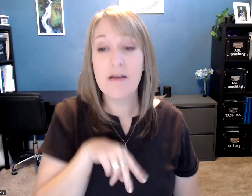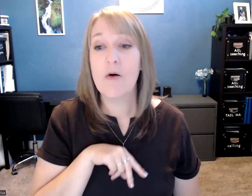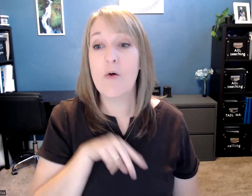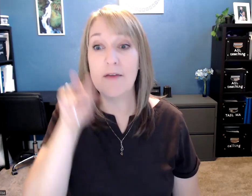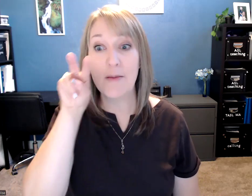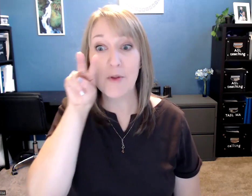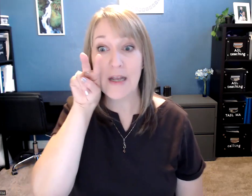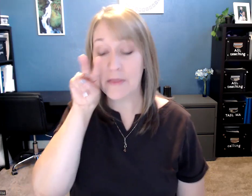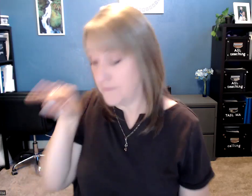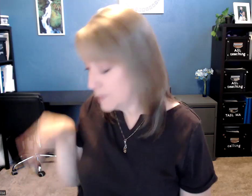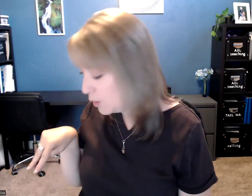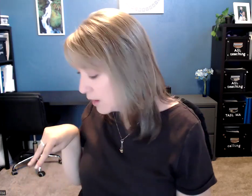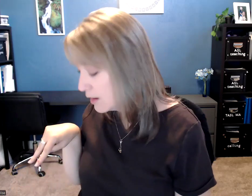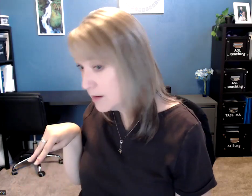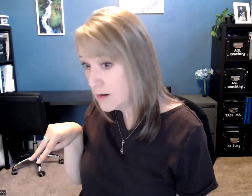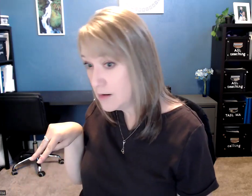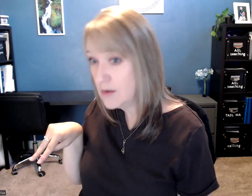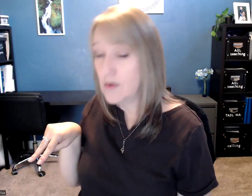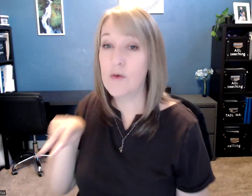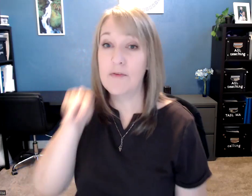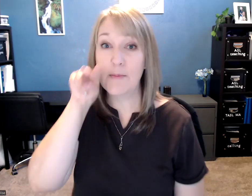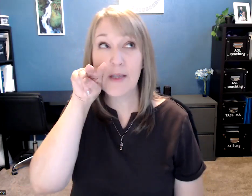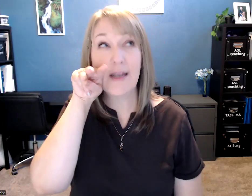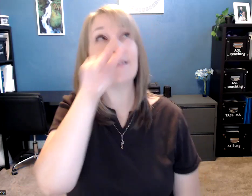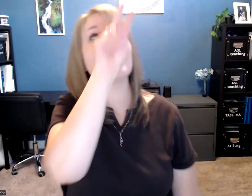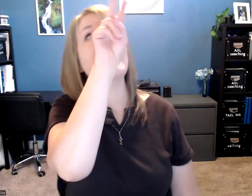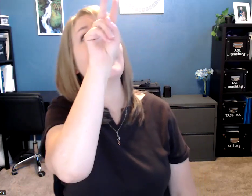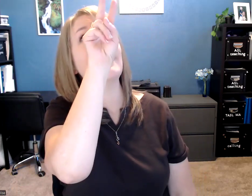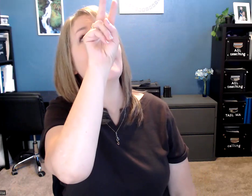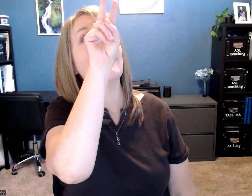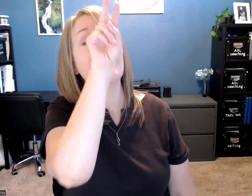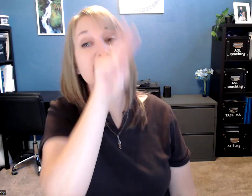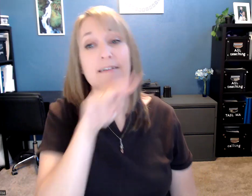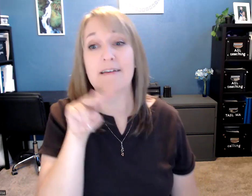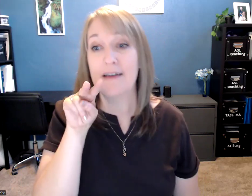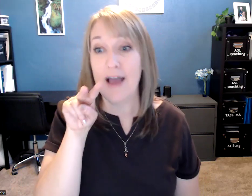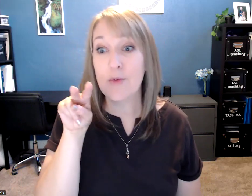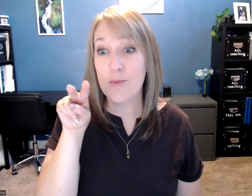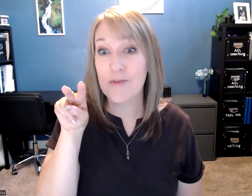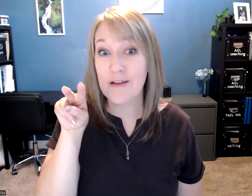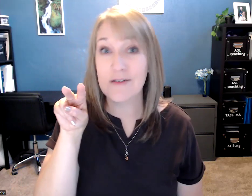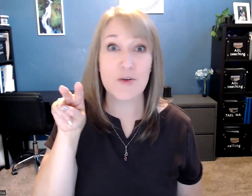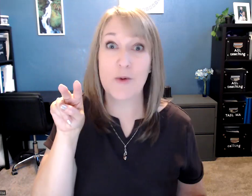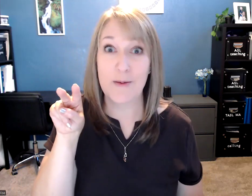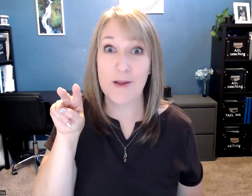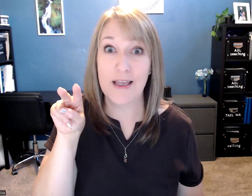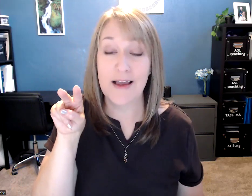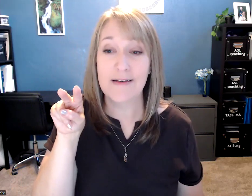or if I'm looking at the floor, or, or if I'm looking at the ceiling, I will move it to whatever I'm looking at.